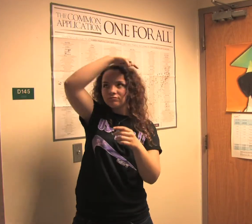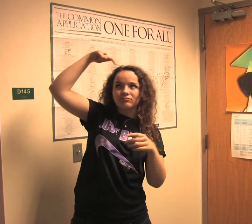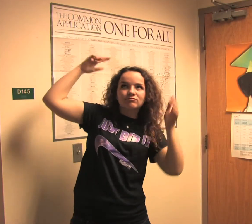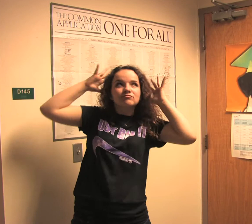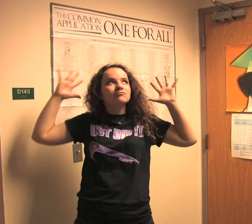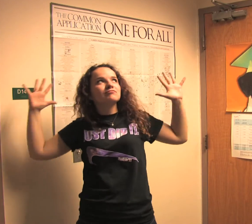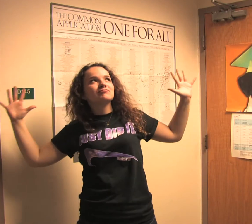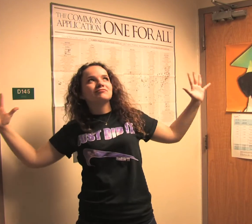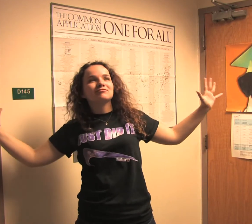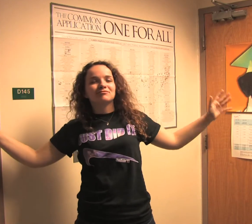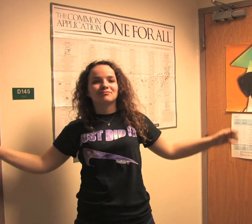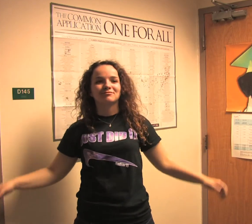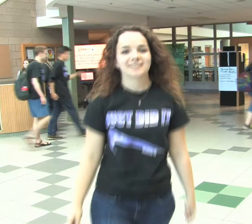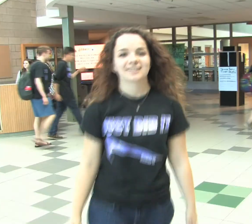our hide against the wall